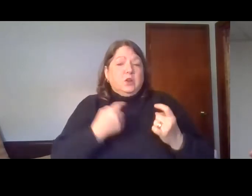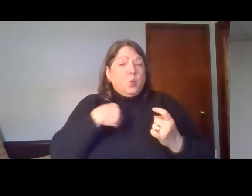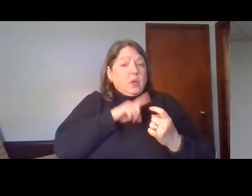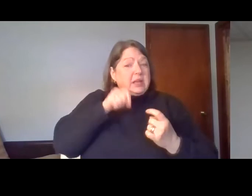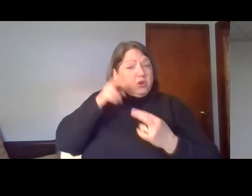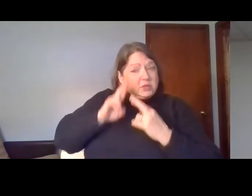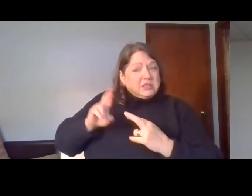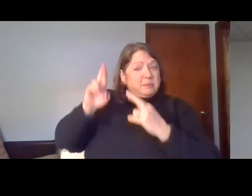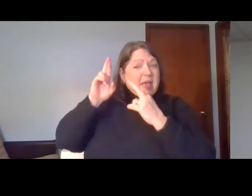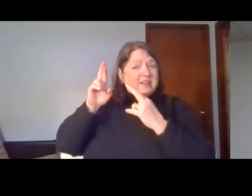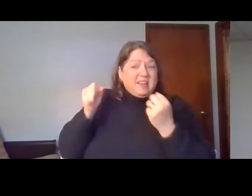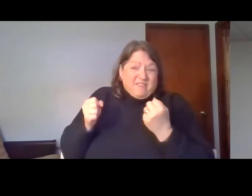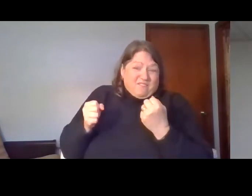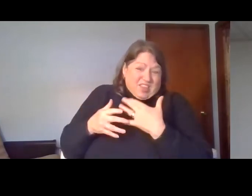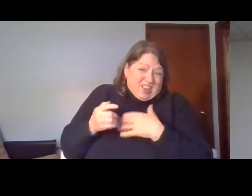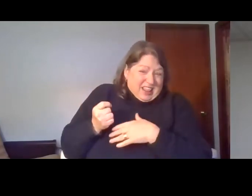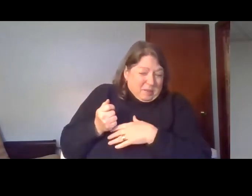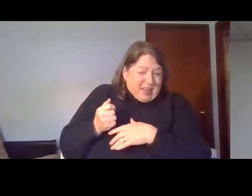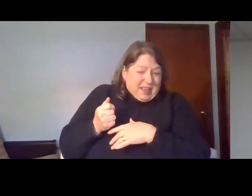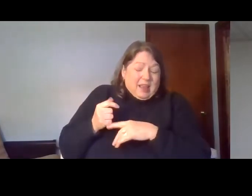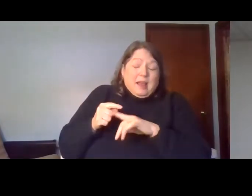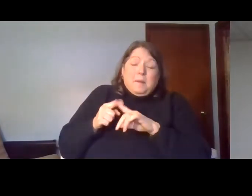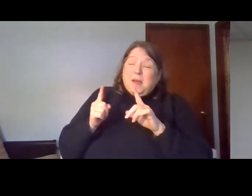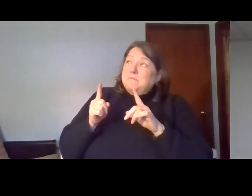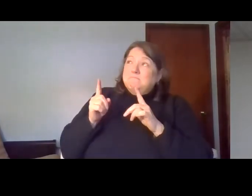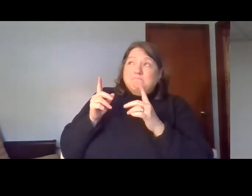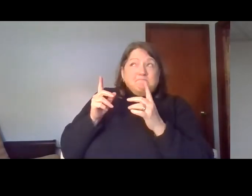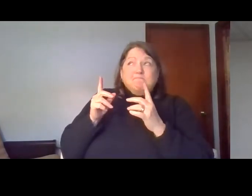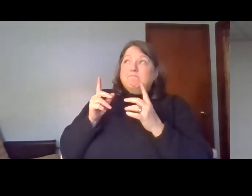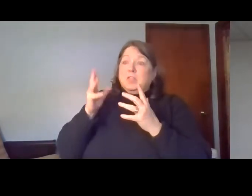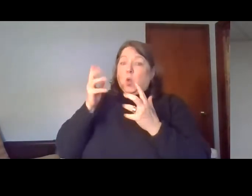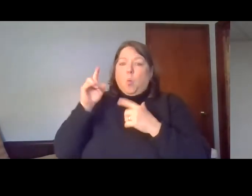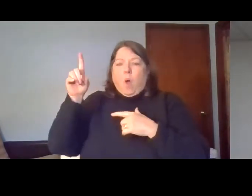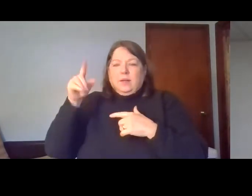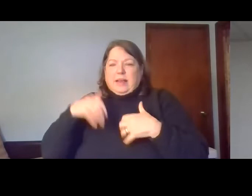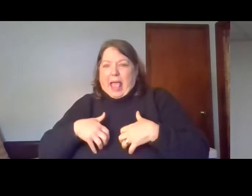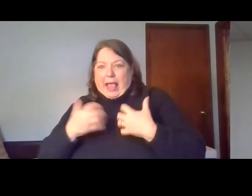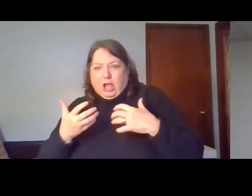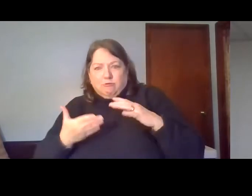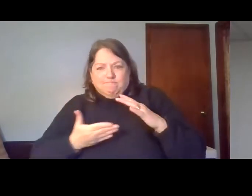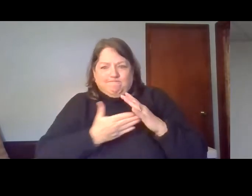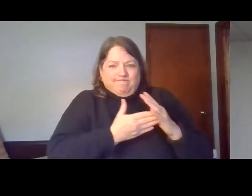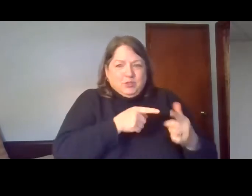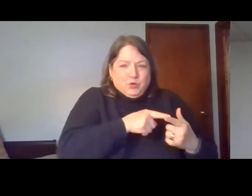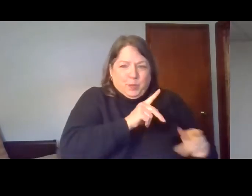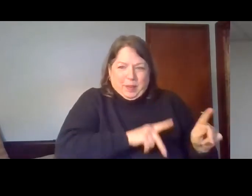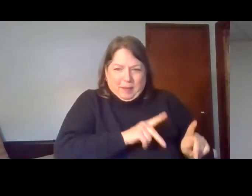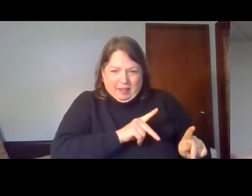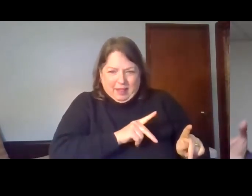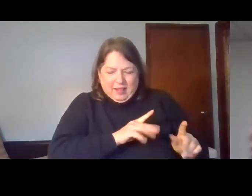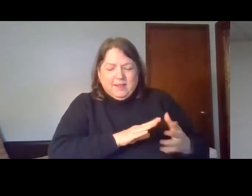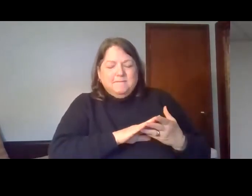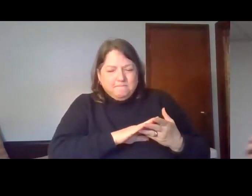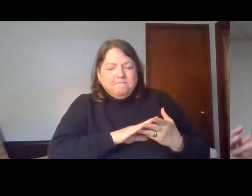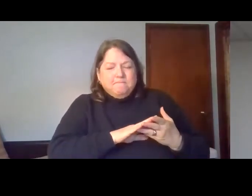lest he exercise his anger against the people. And so, in verses 2 through 6, he gives them a